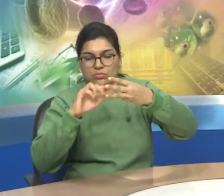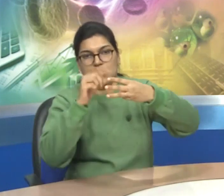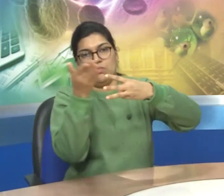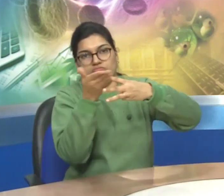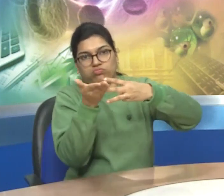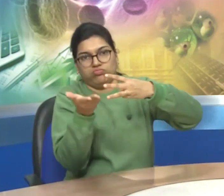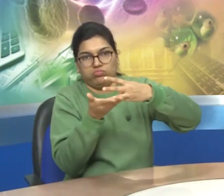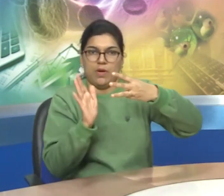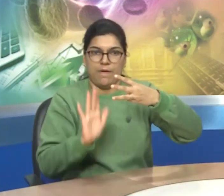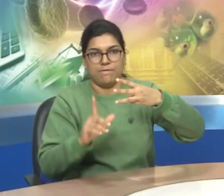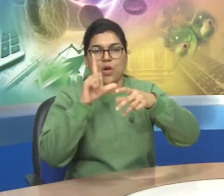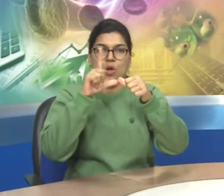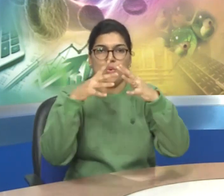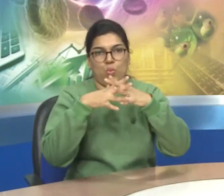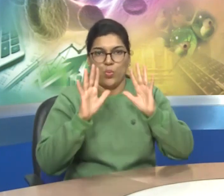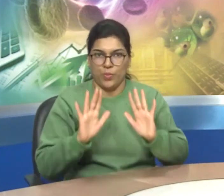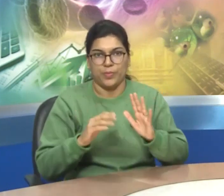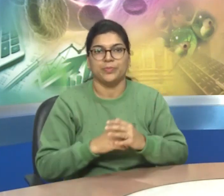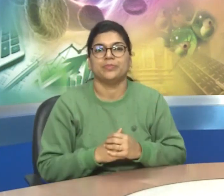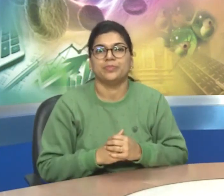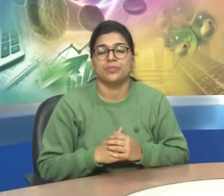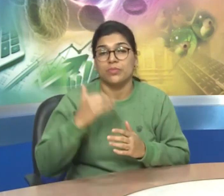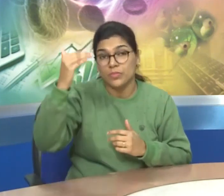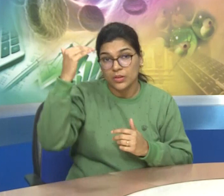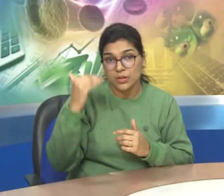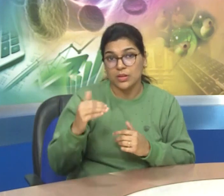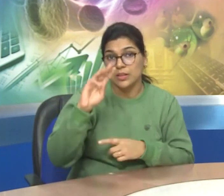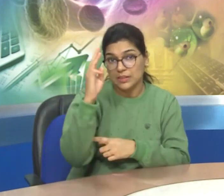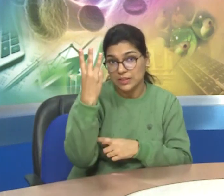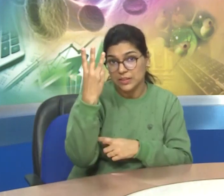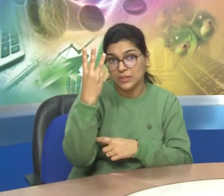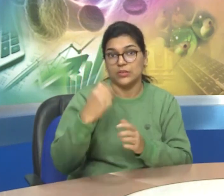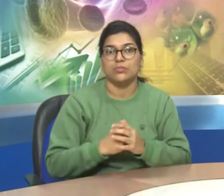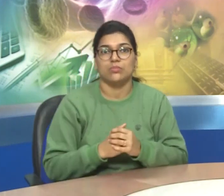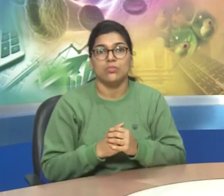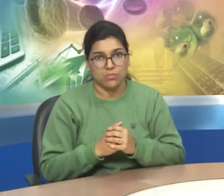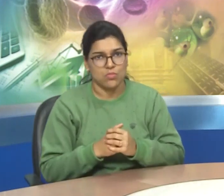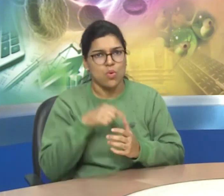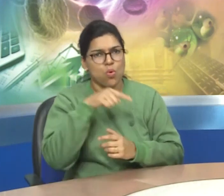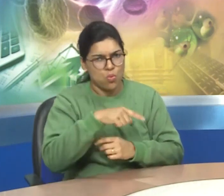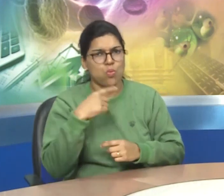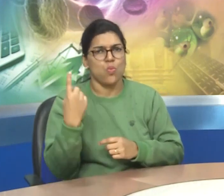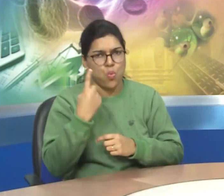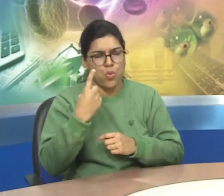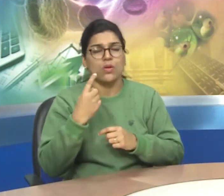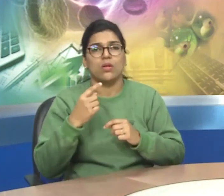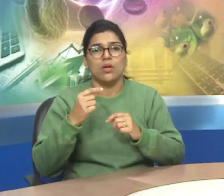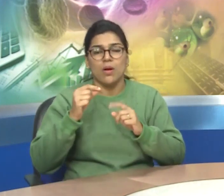point number three only Parliament can make laws